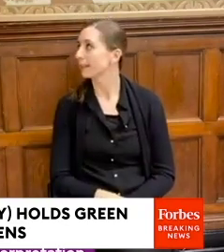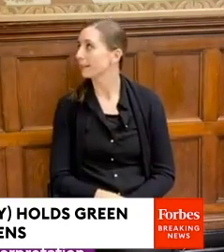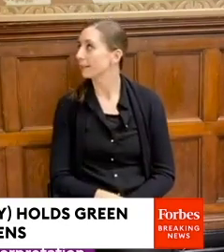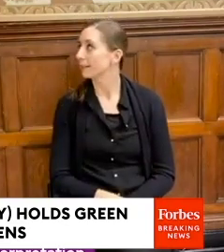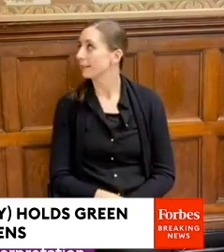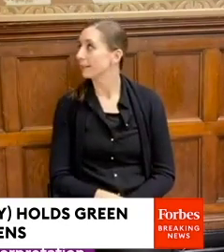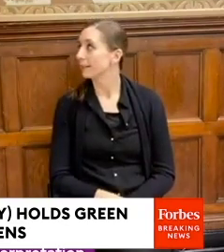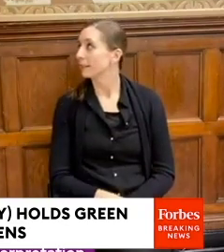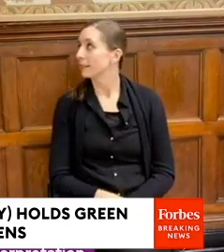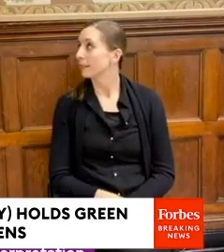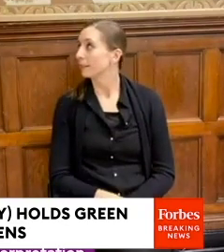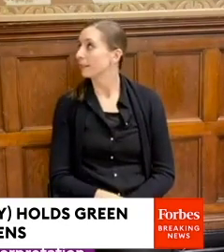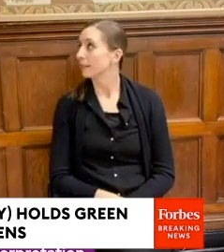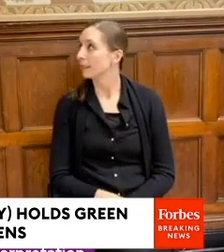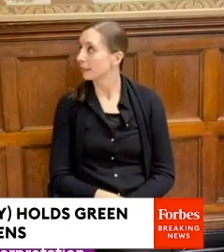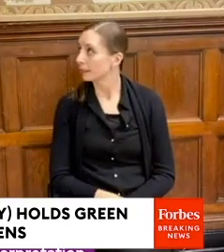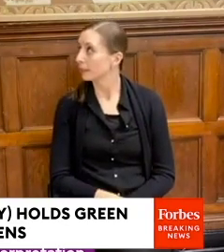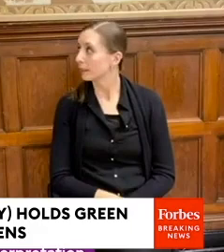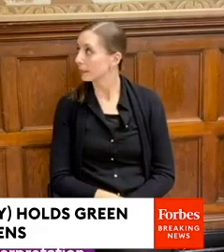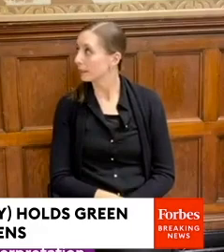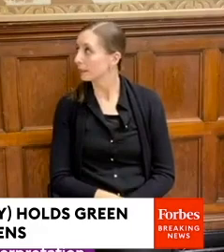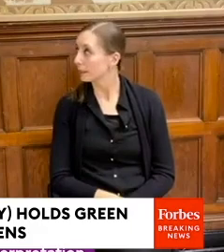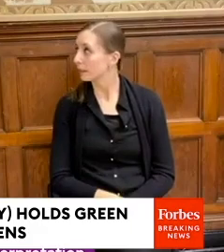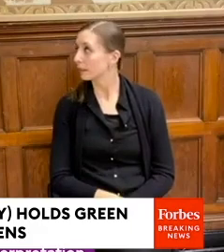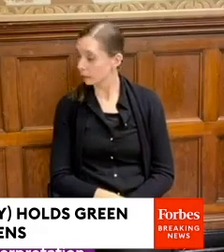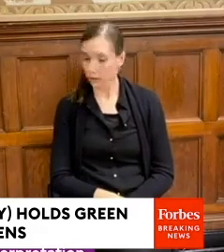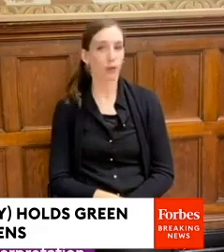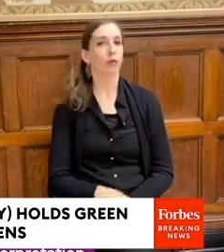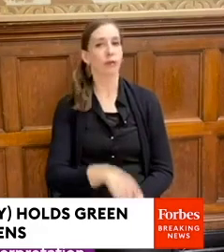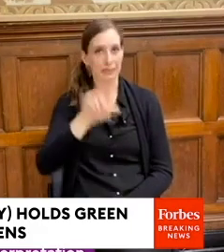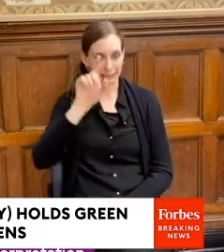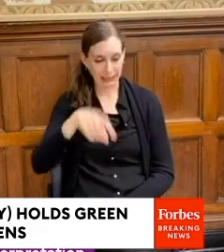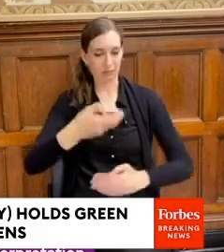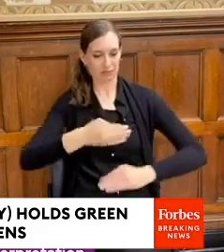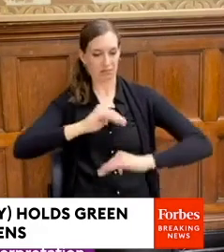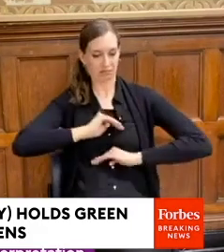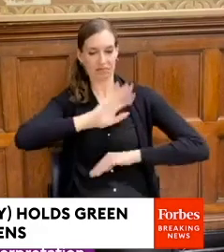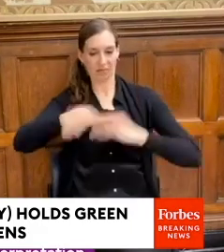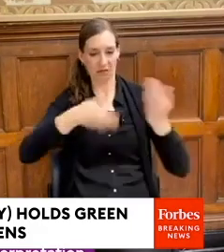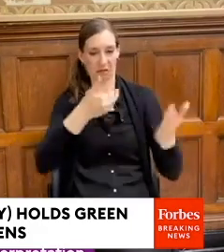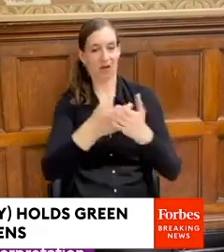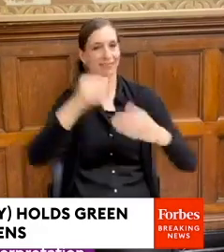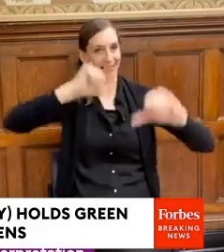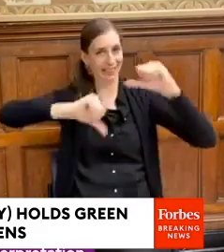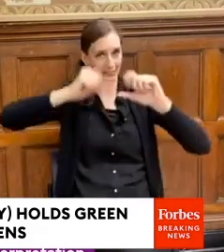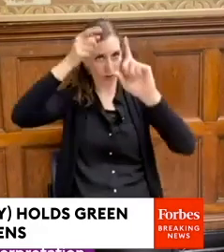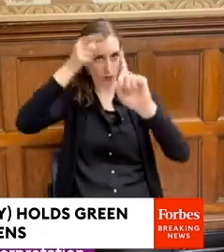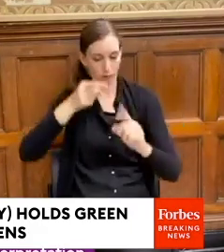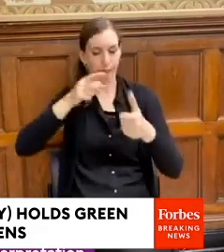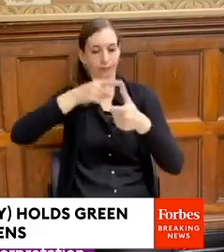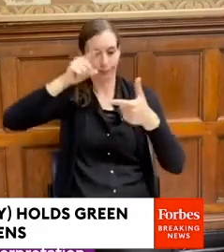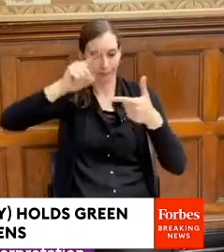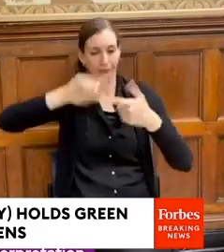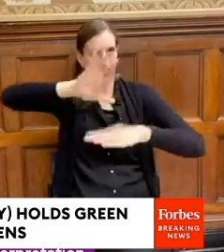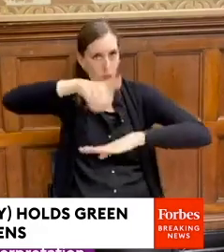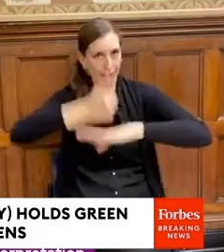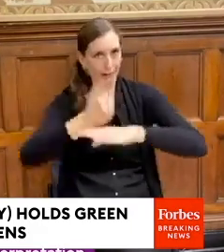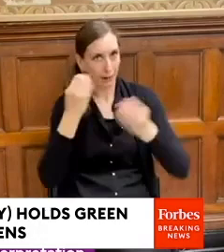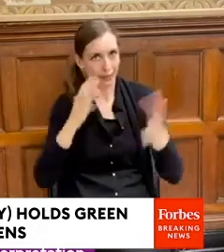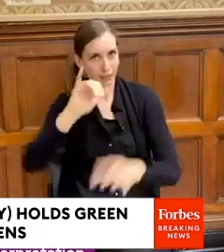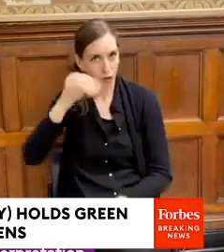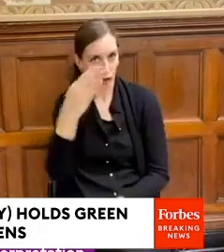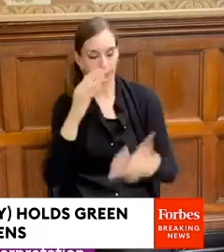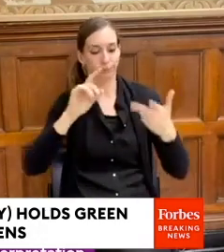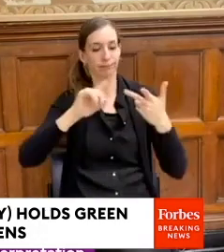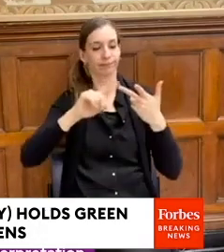we're drawing down, we're meeting the scientific goals, we're decarbonizing, we're creating millions of jobs, and we're addressing environmental